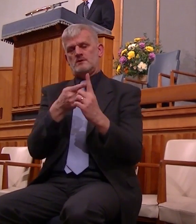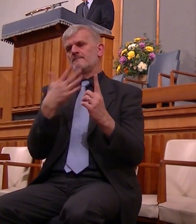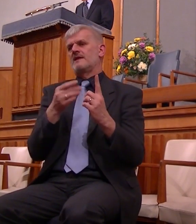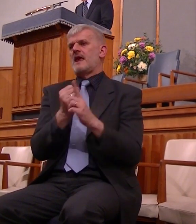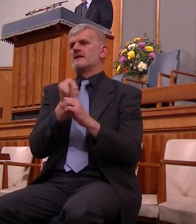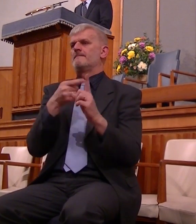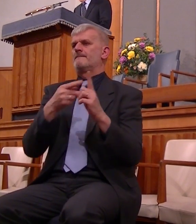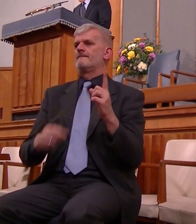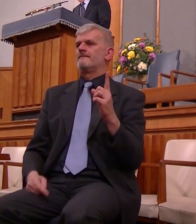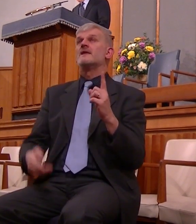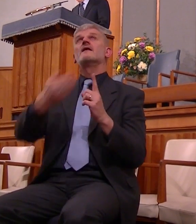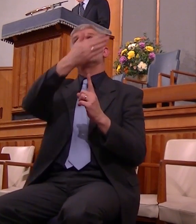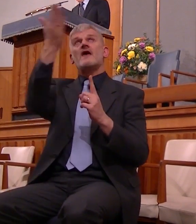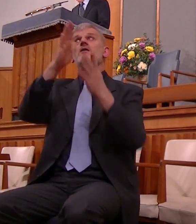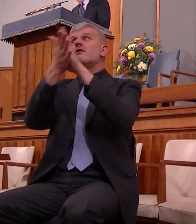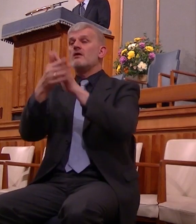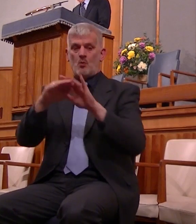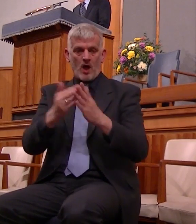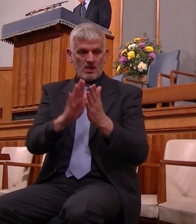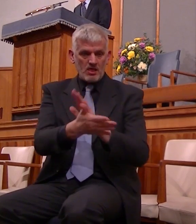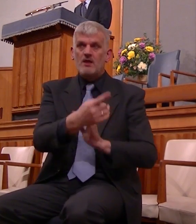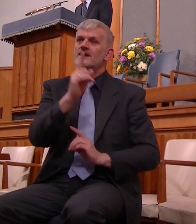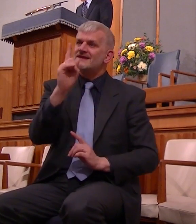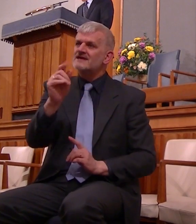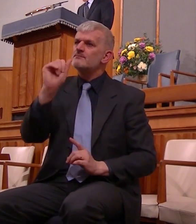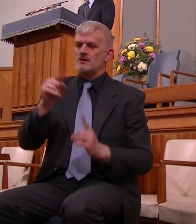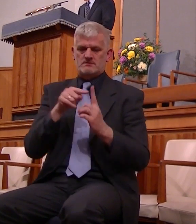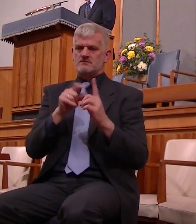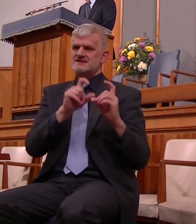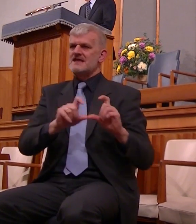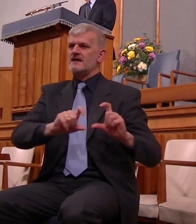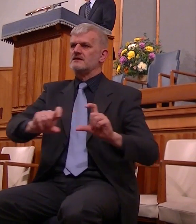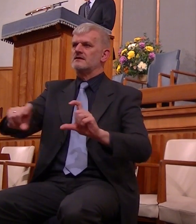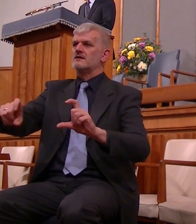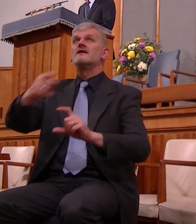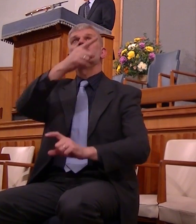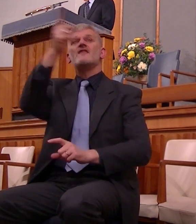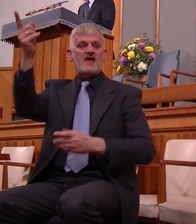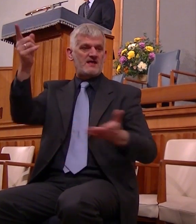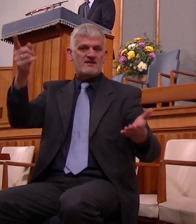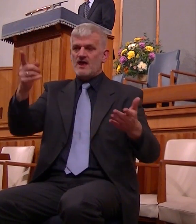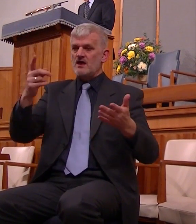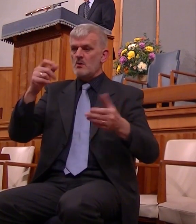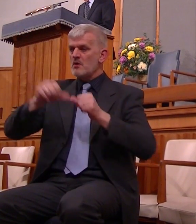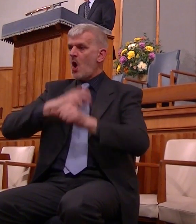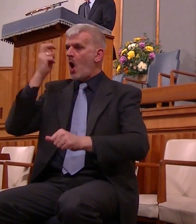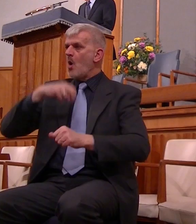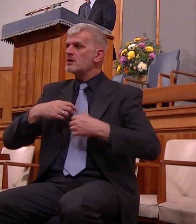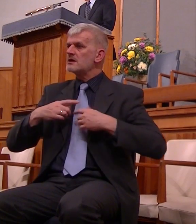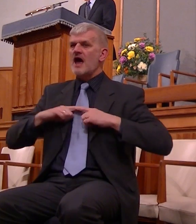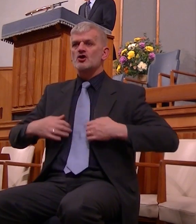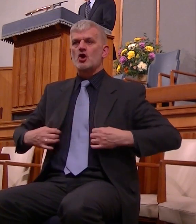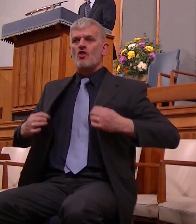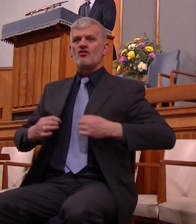shall perish and thou remainest and they all shall wax full as doth a garment and